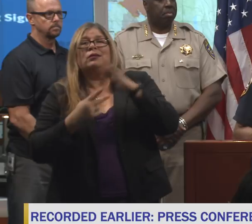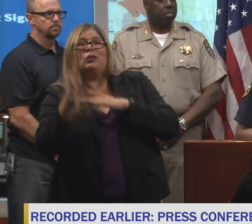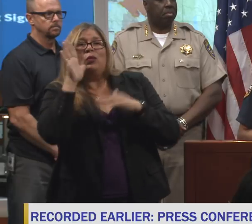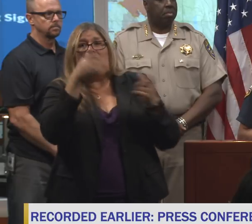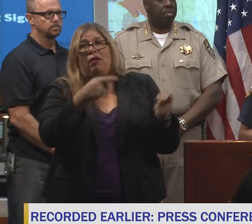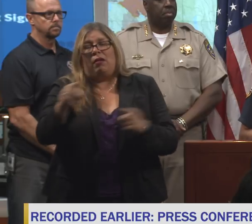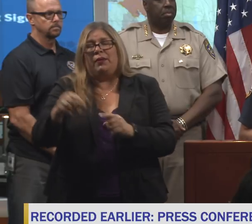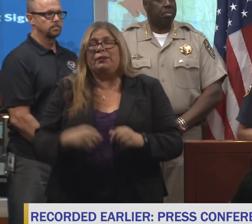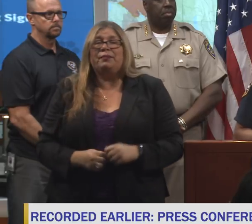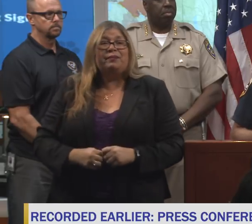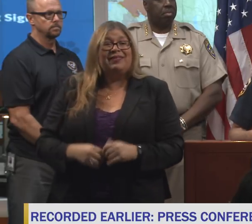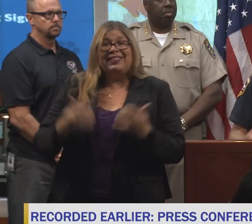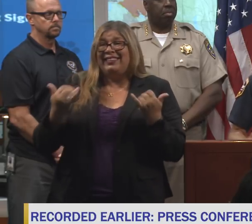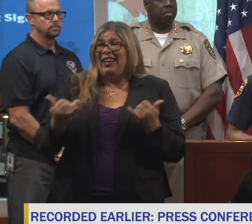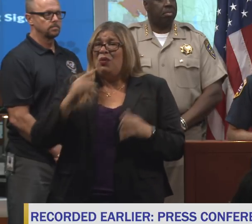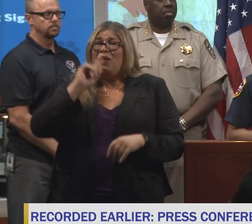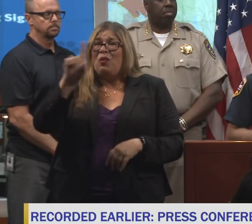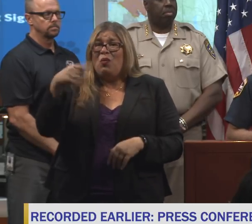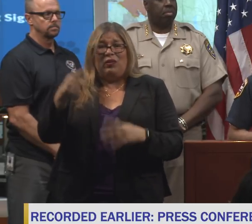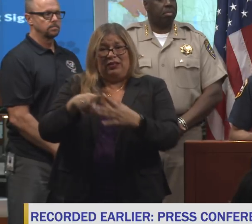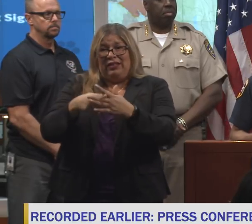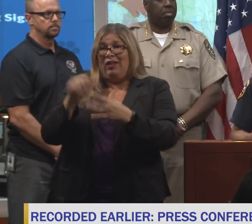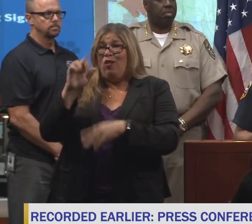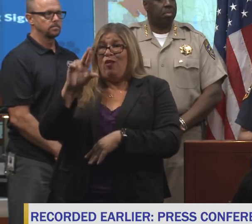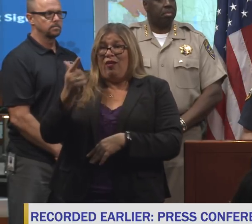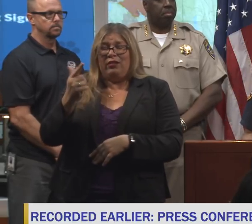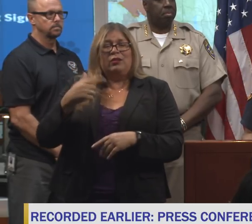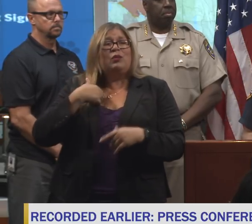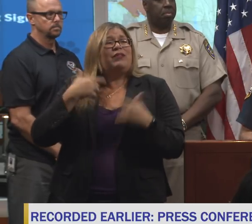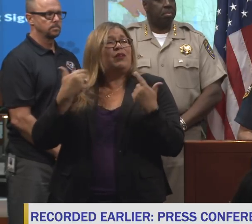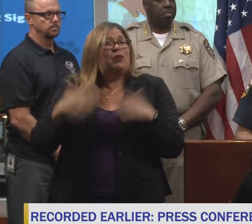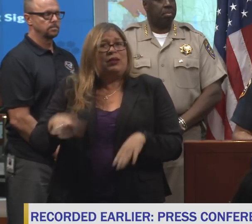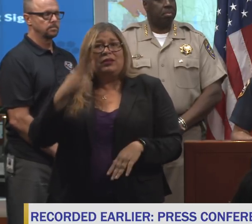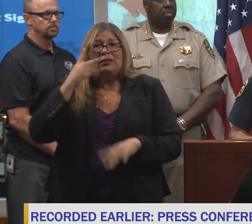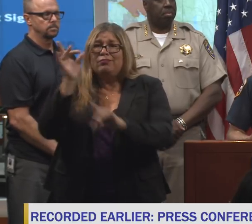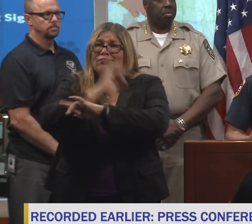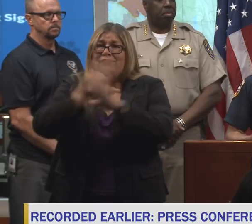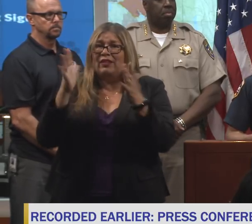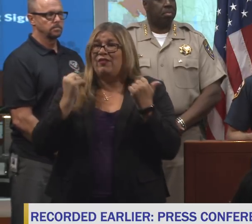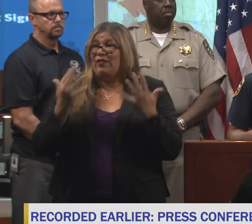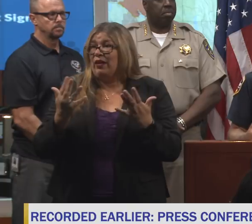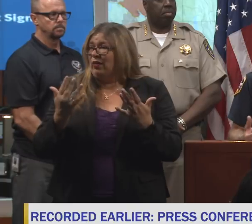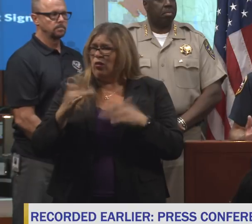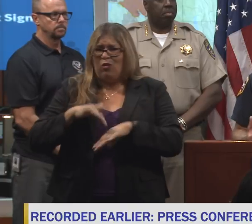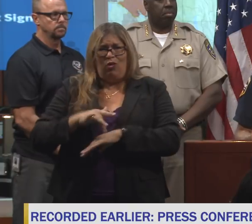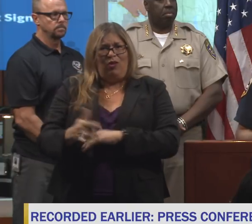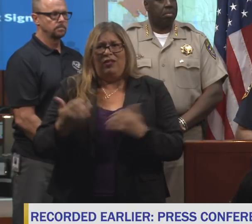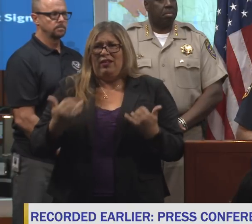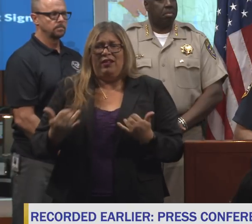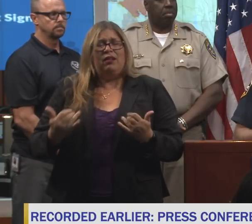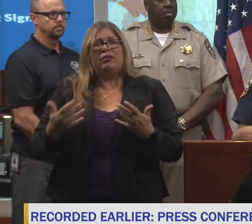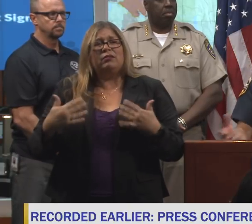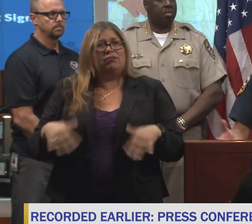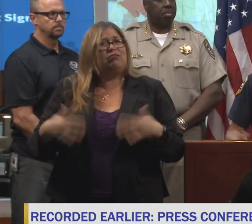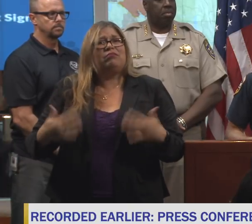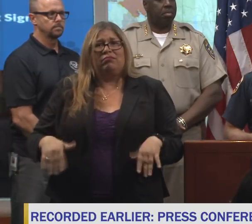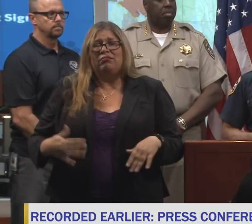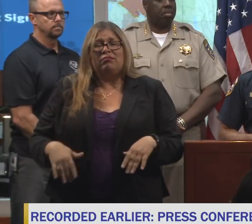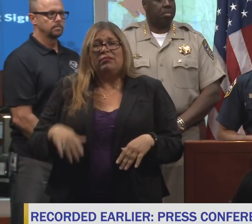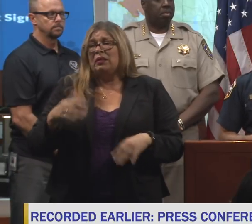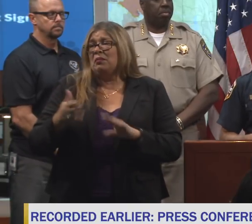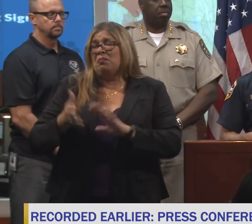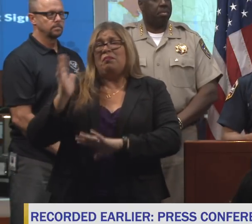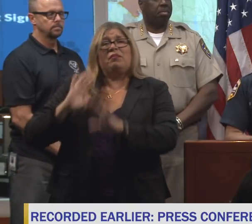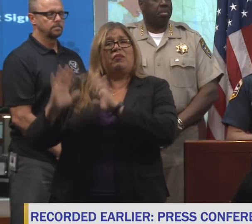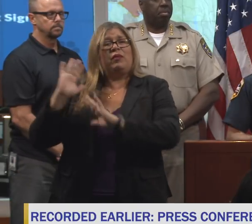only at the beginning of August. We've been seeing extreme fire conditions early in the year. These kinds of conditions, you know, in past